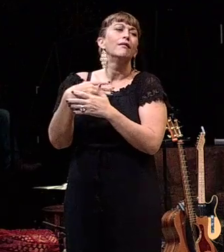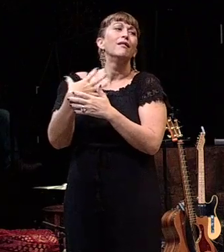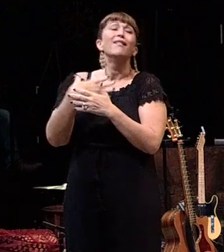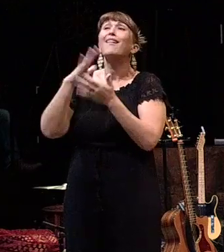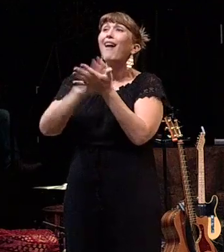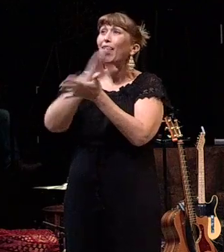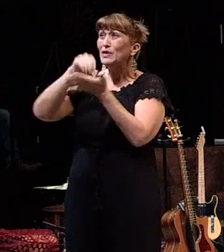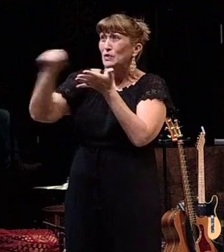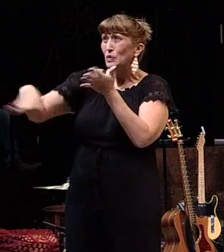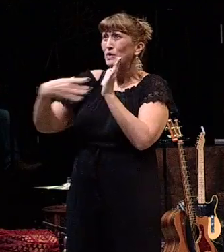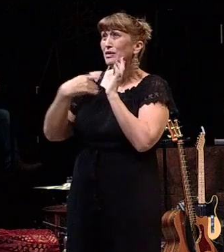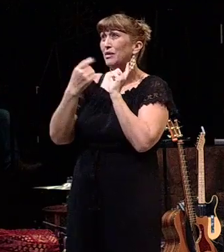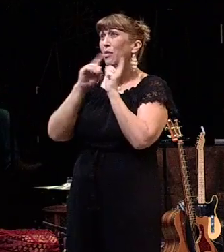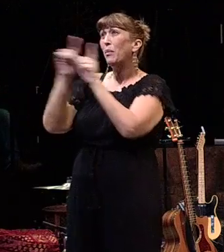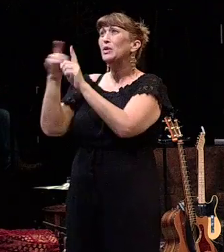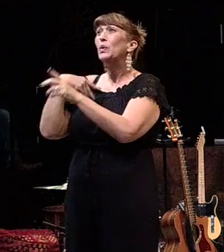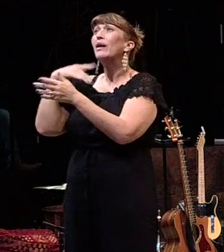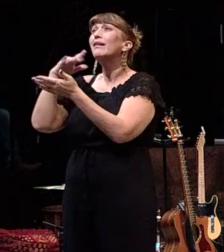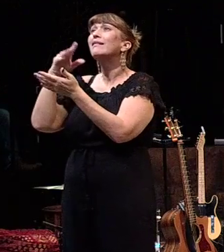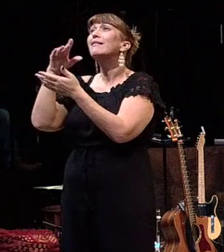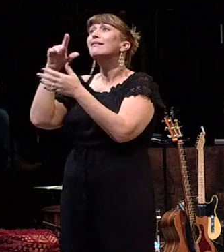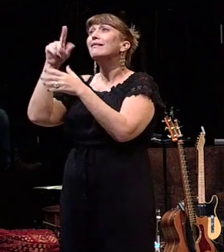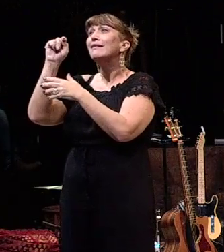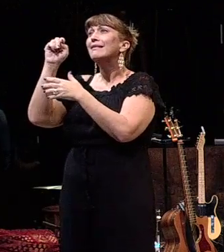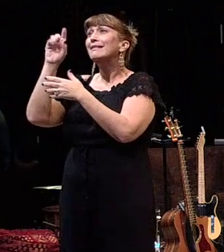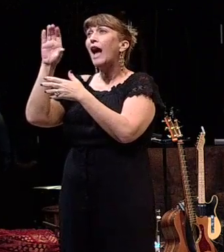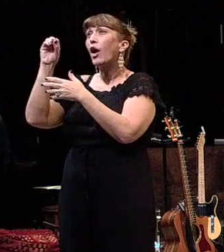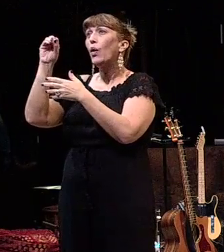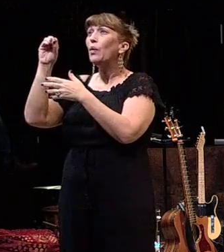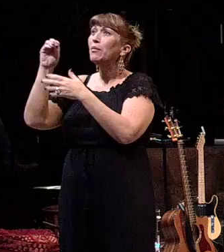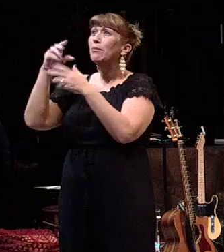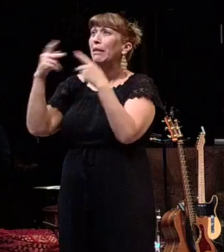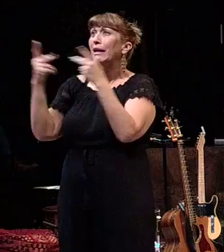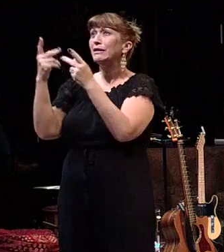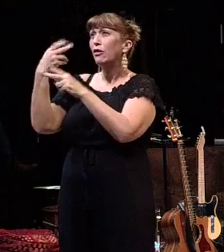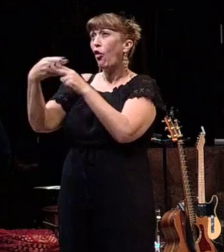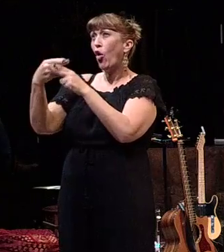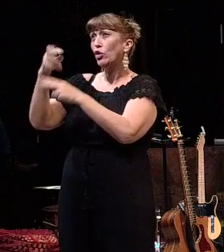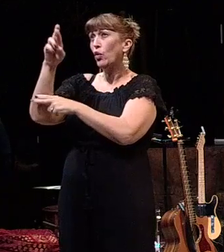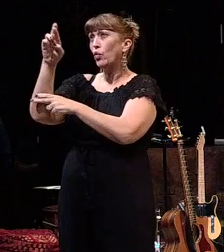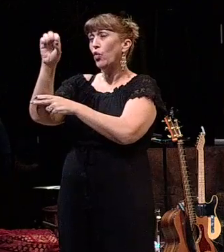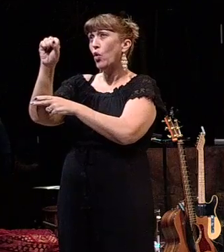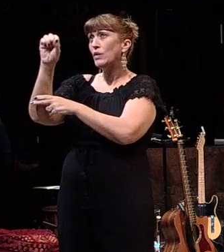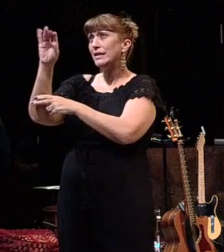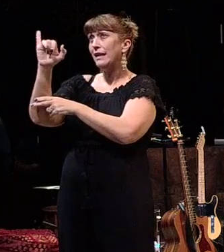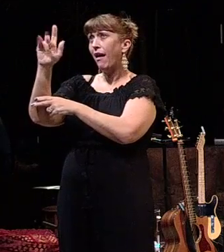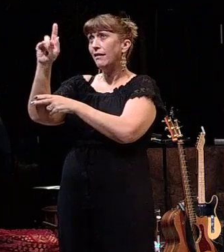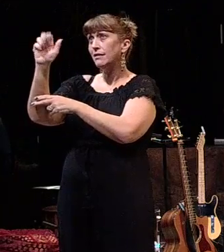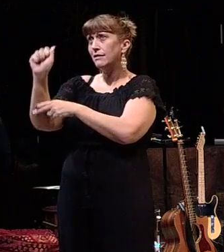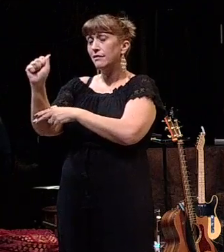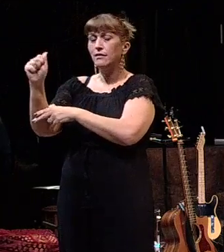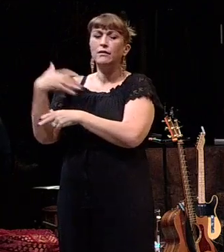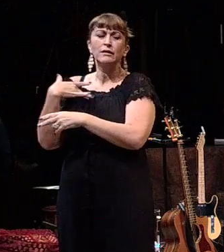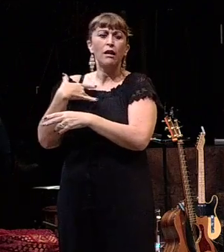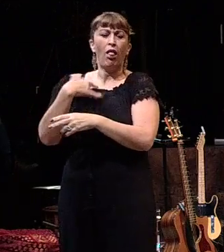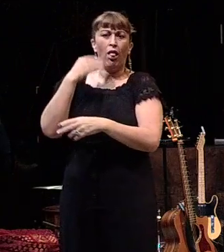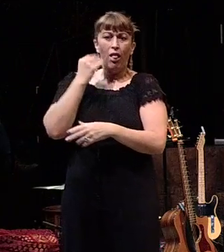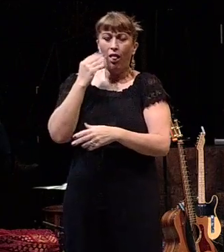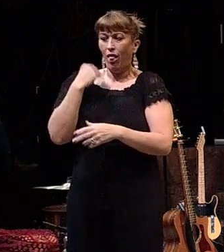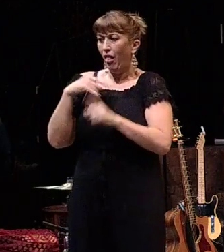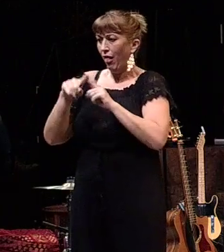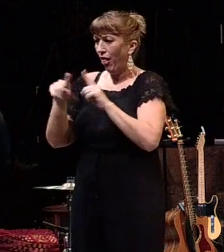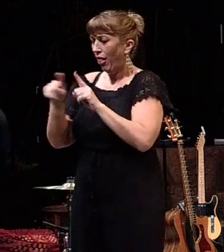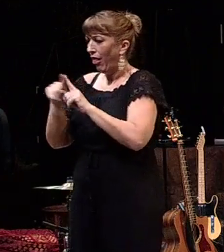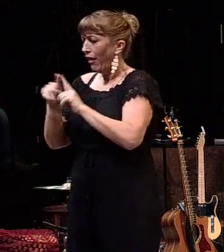introduced me to an amazing taco place called Rosita's. And it's been awesome just experiencing it and getting to try all this different